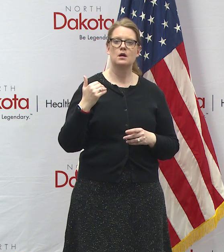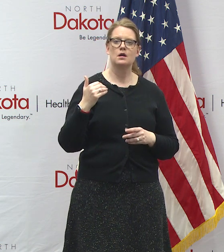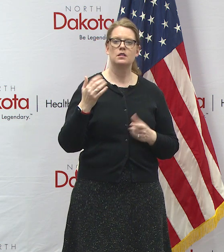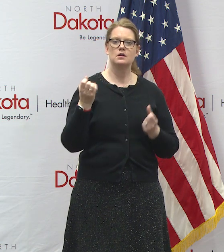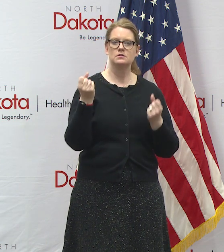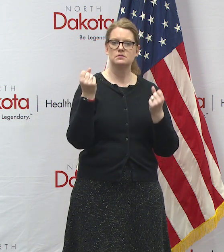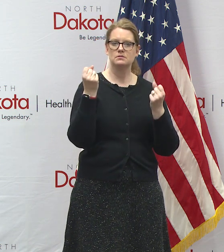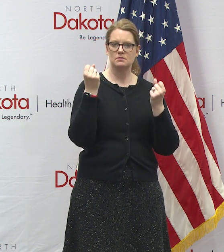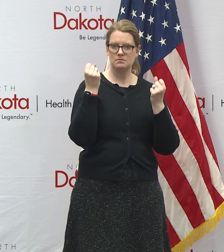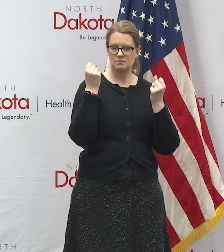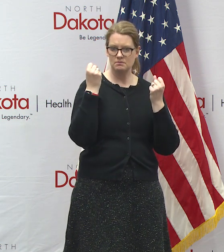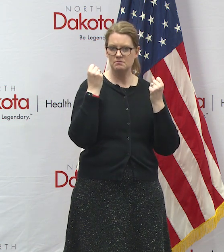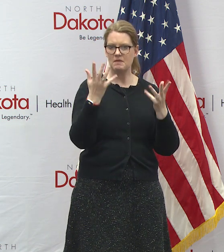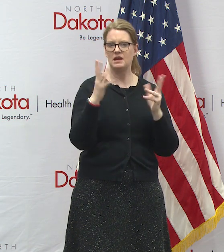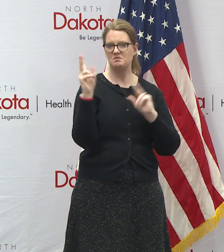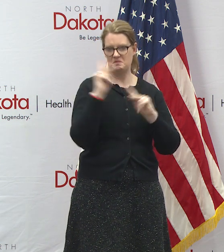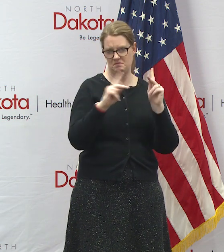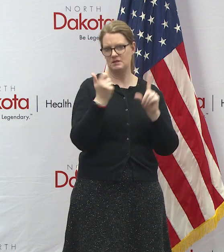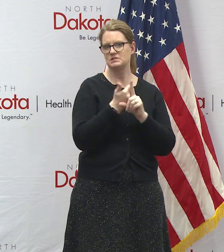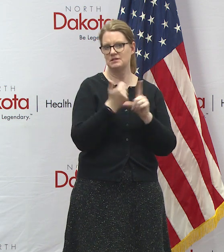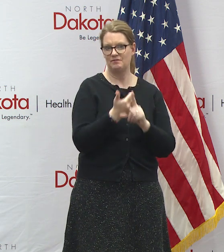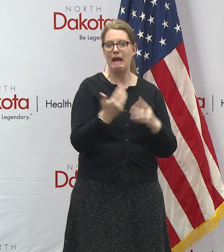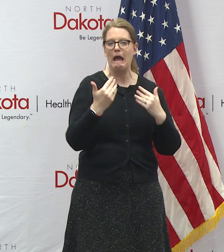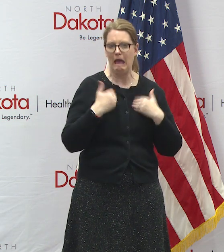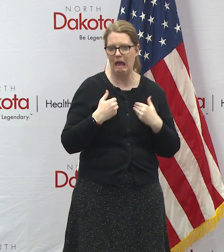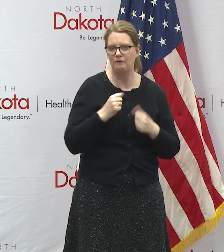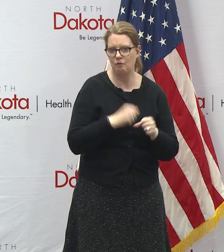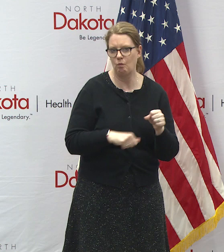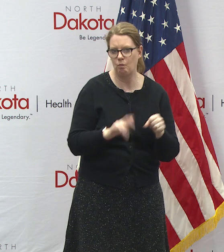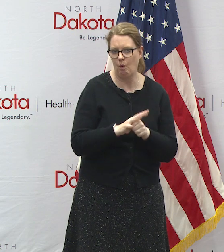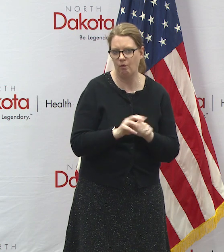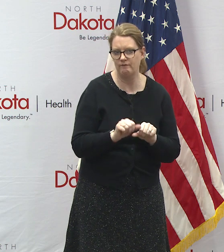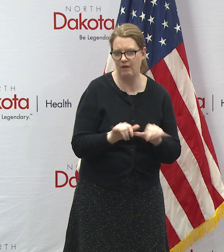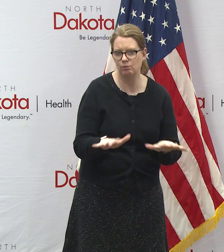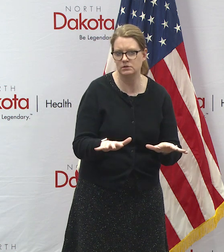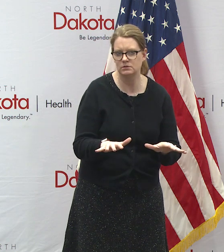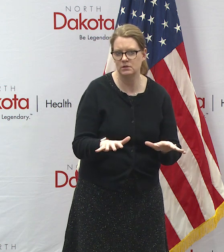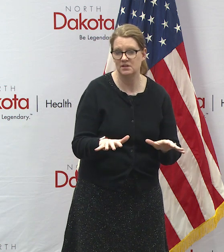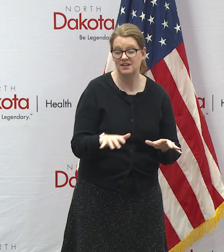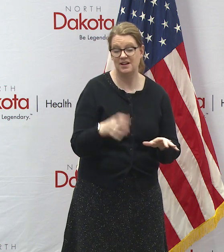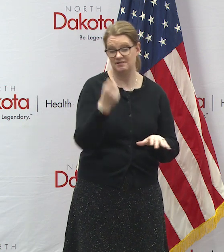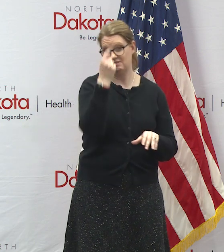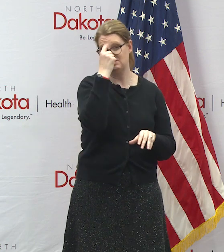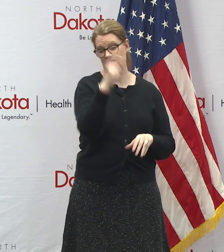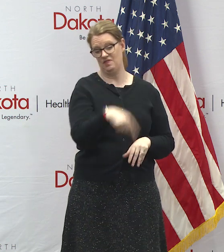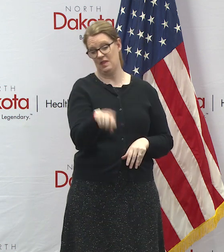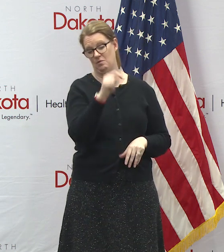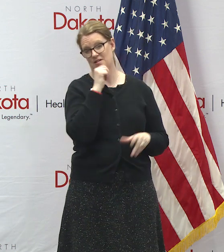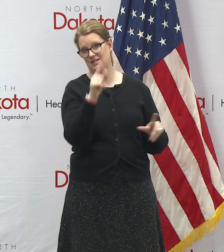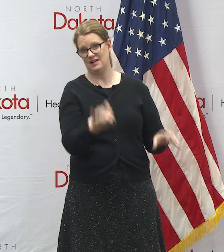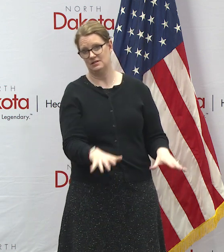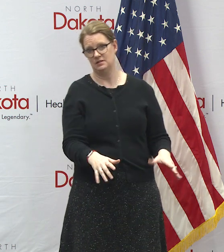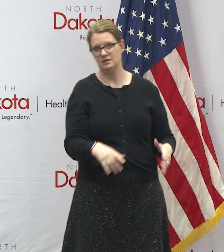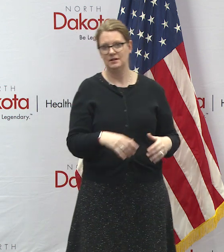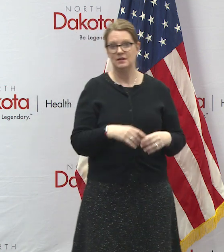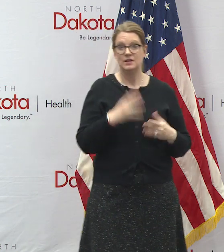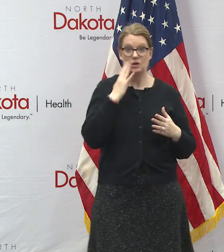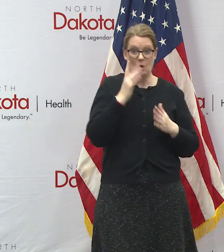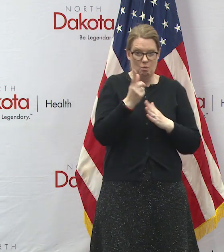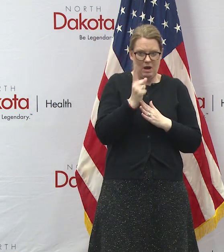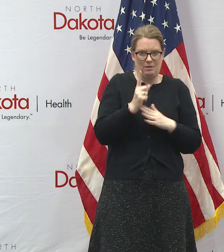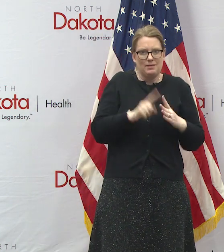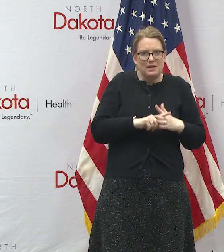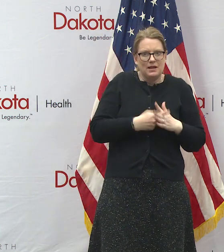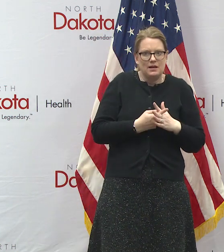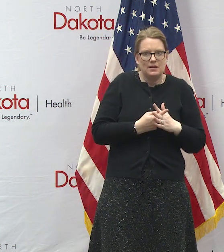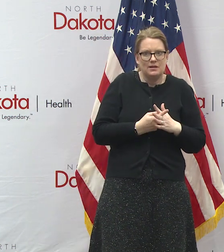dakota who have coronavirus who were not who not tested you know we had very few tests at the beginning uh we